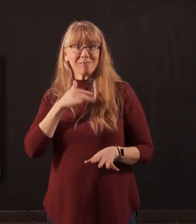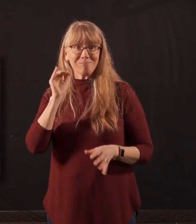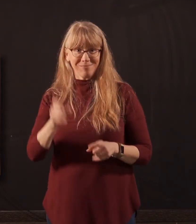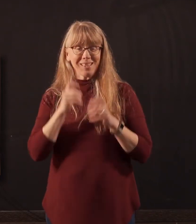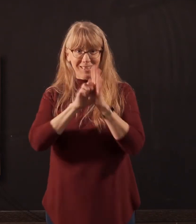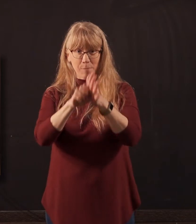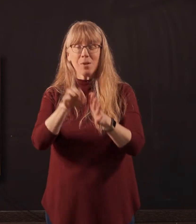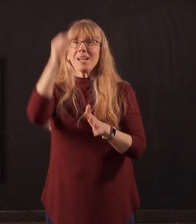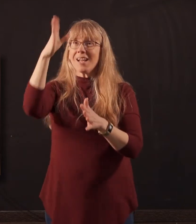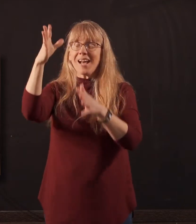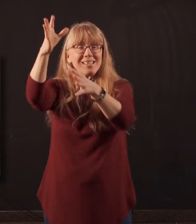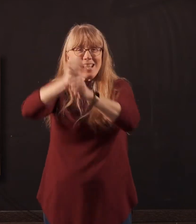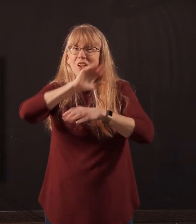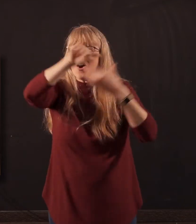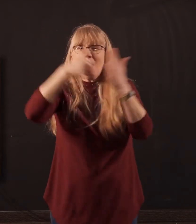And in return, he's going to give you back confidence.